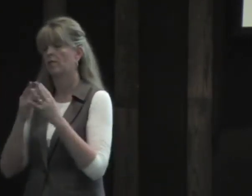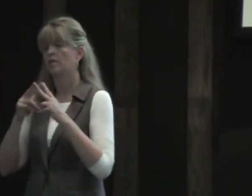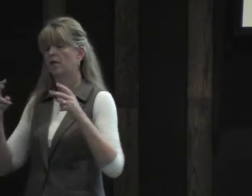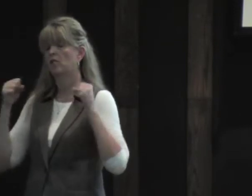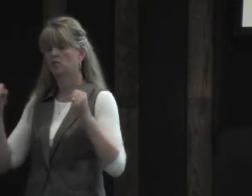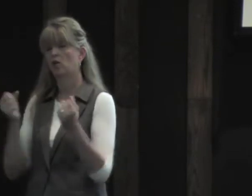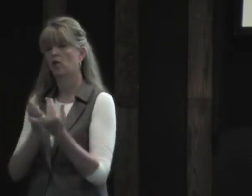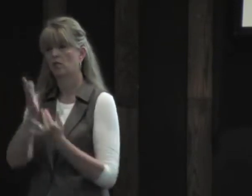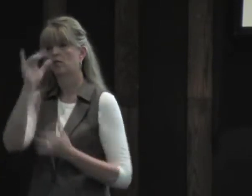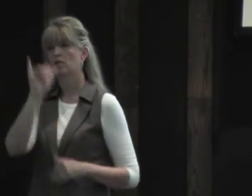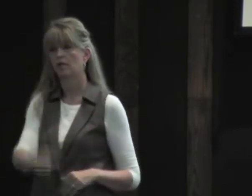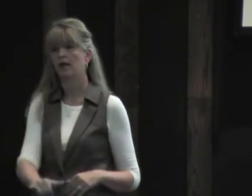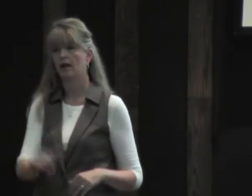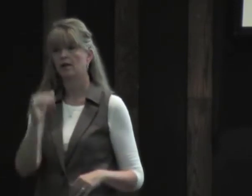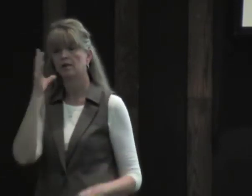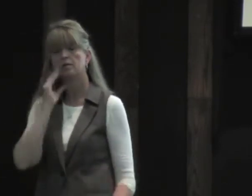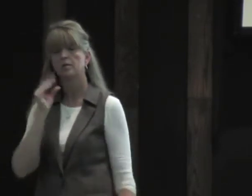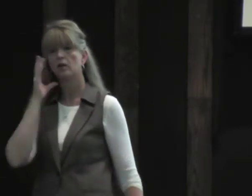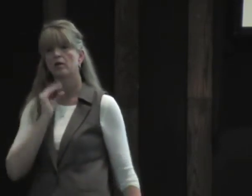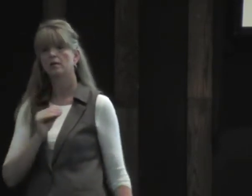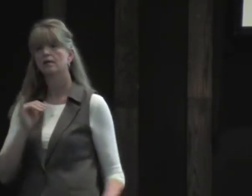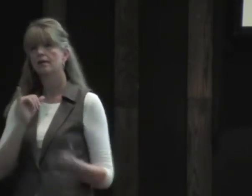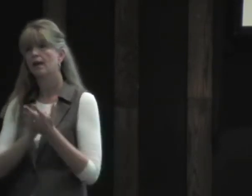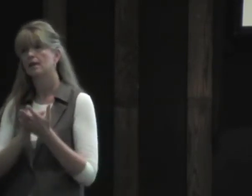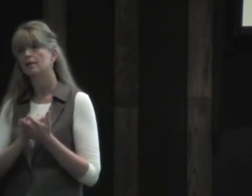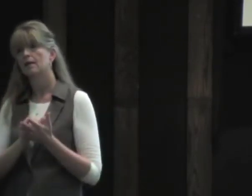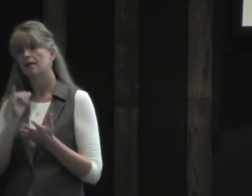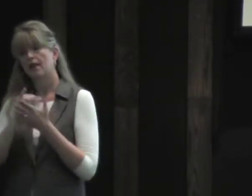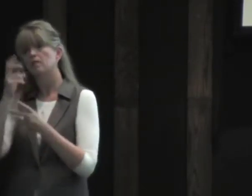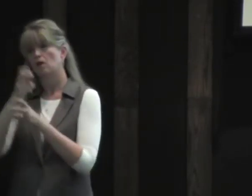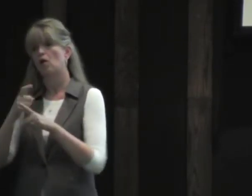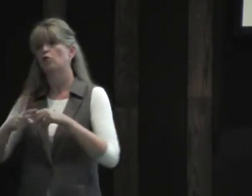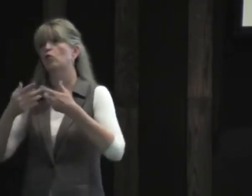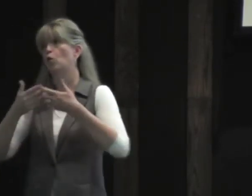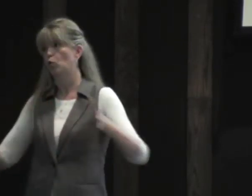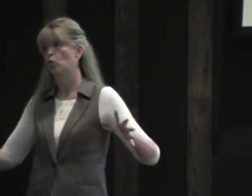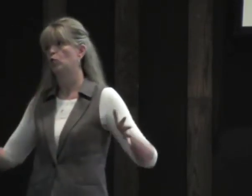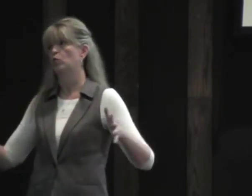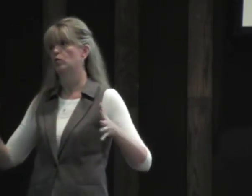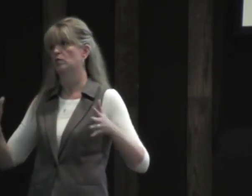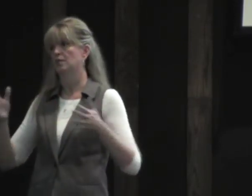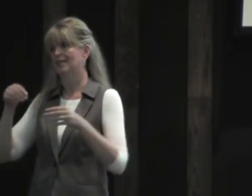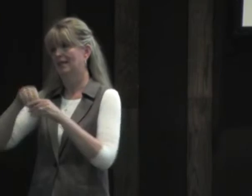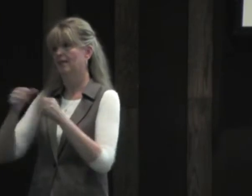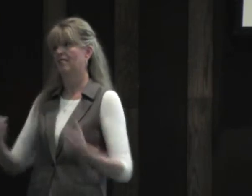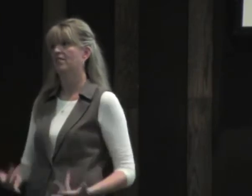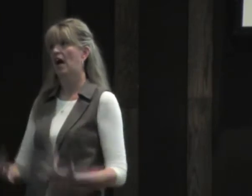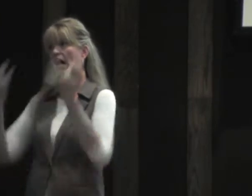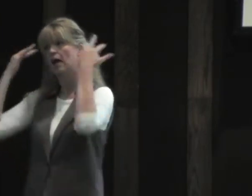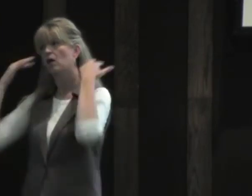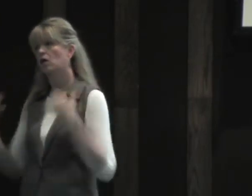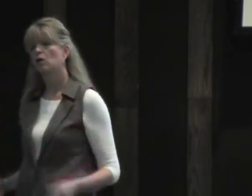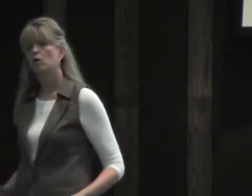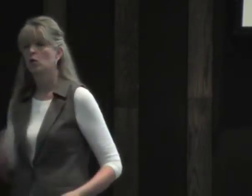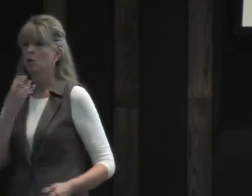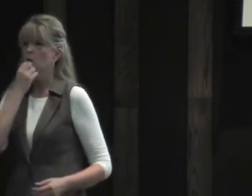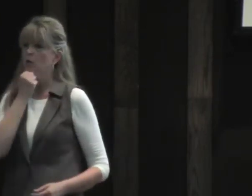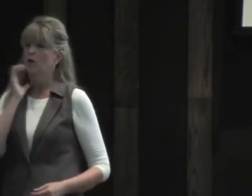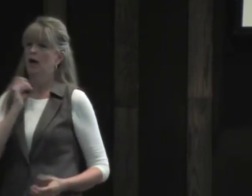we had very strong family to go through that experience. And that's hard to lose things in a fire